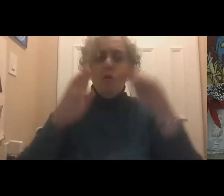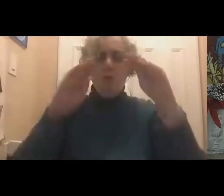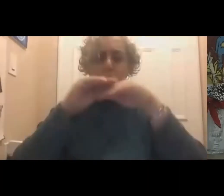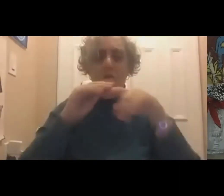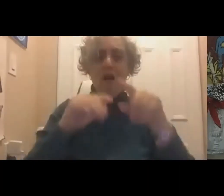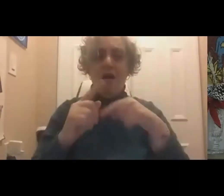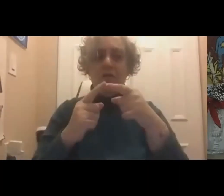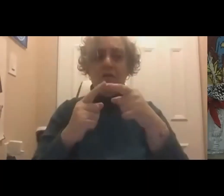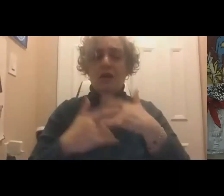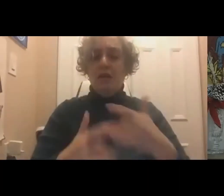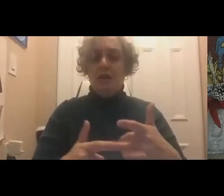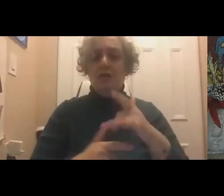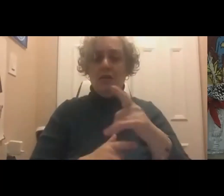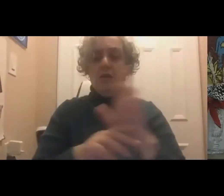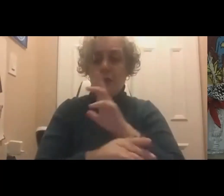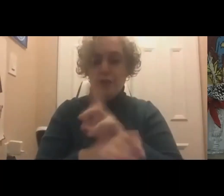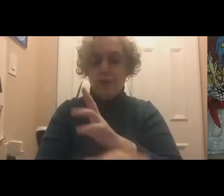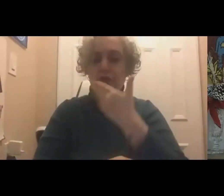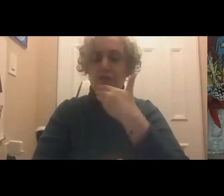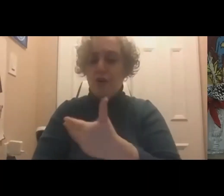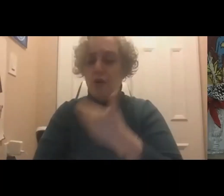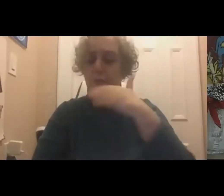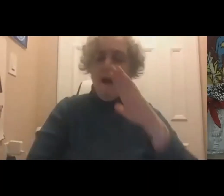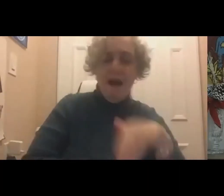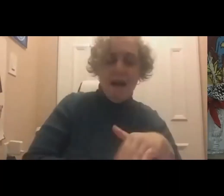it's used for good or bad is a human decision.